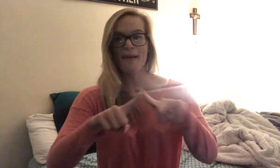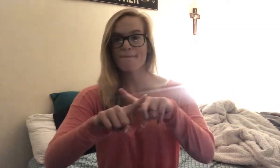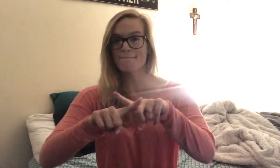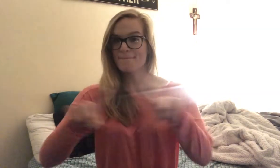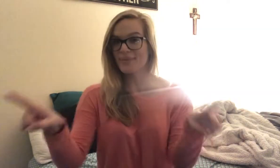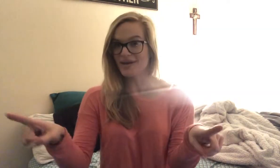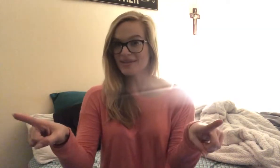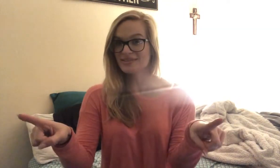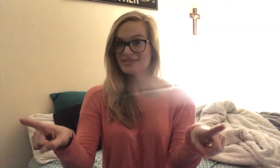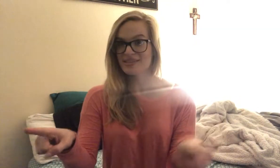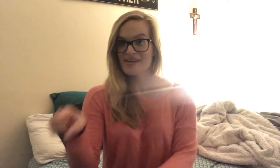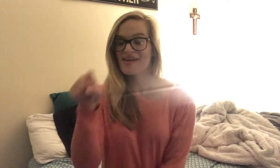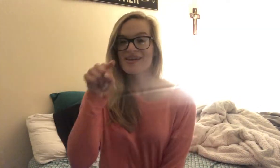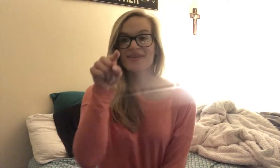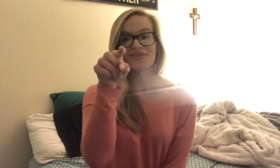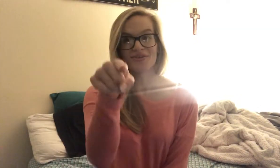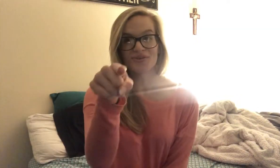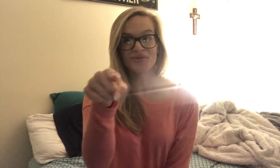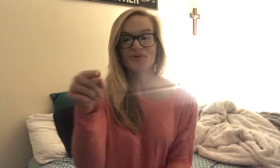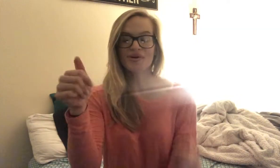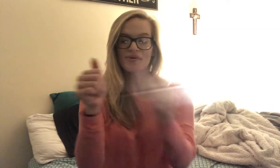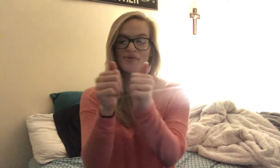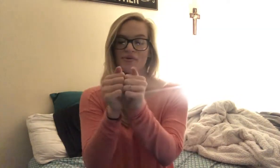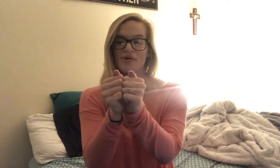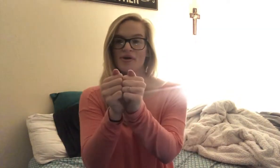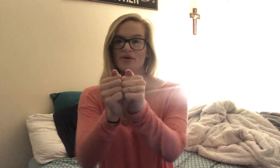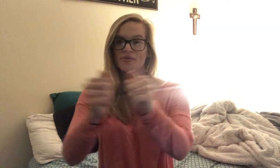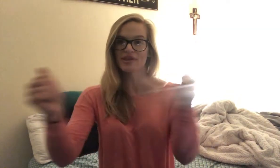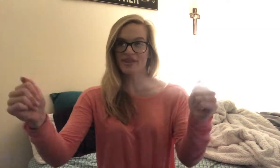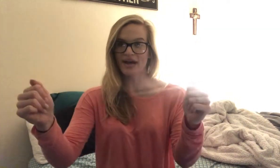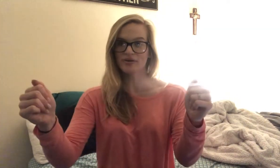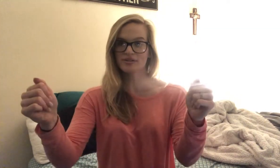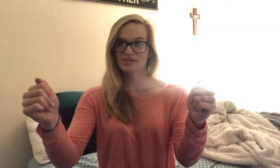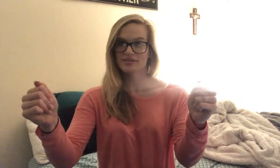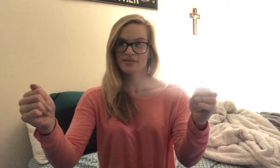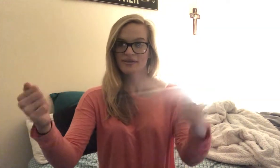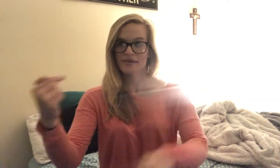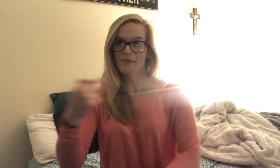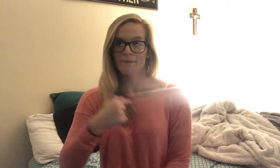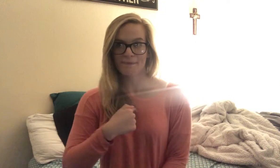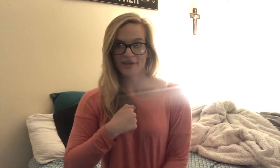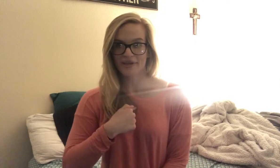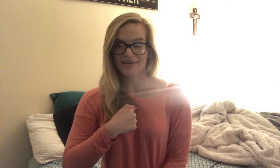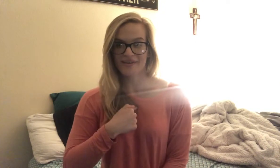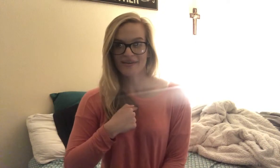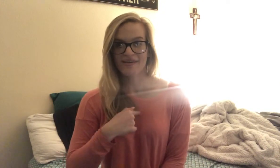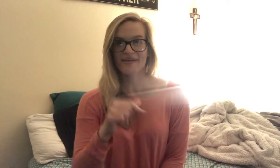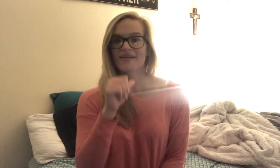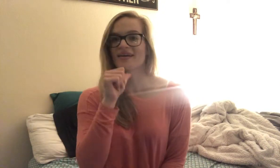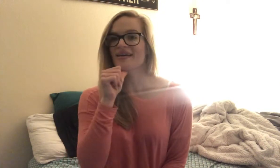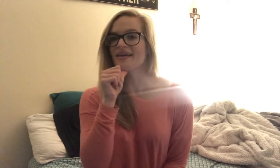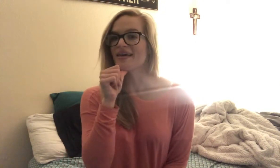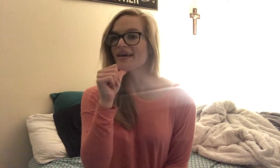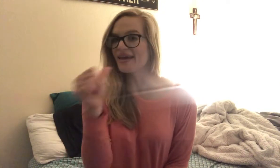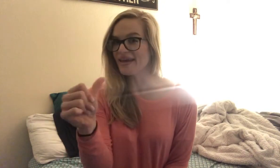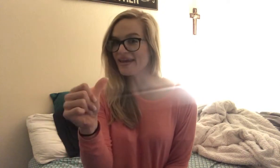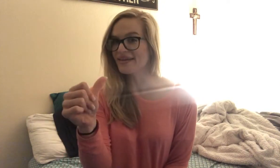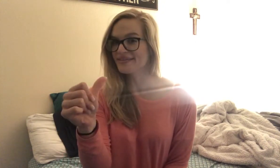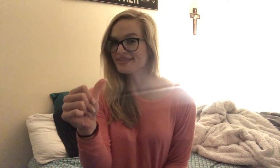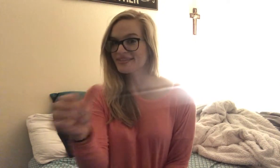But you without me ain't